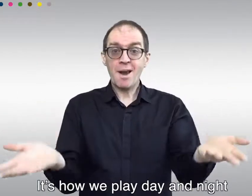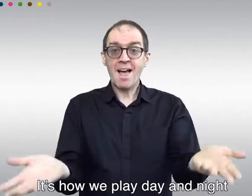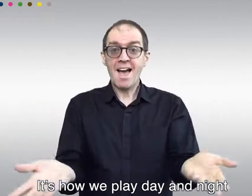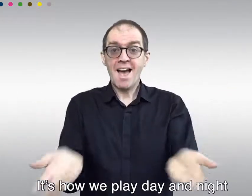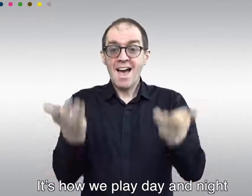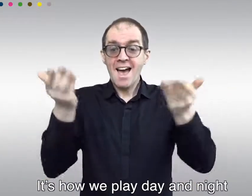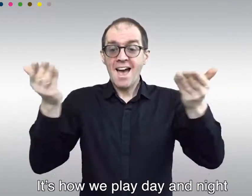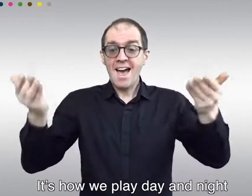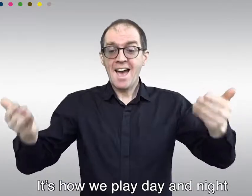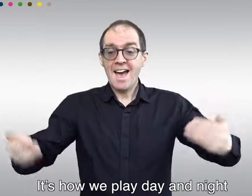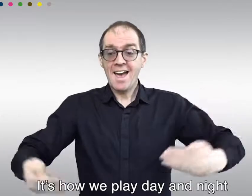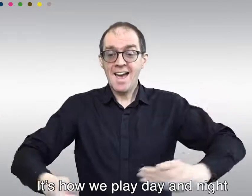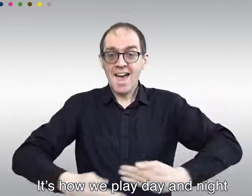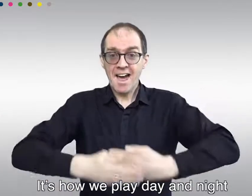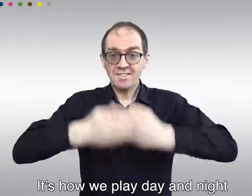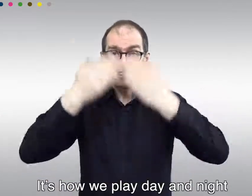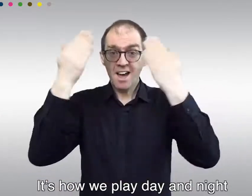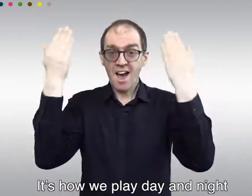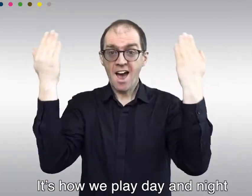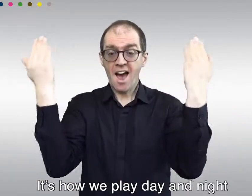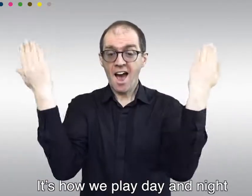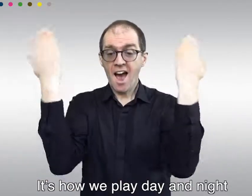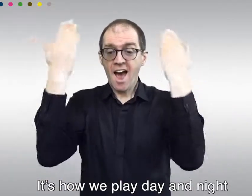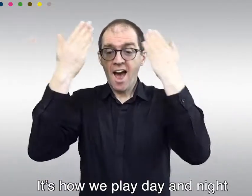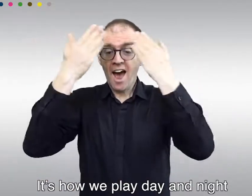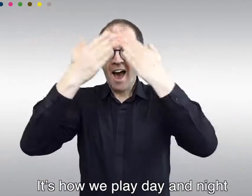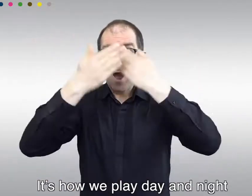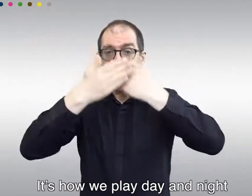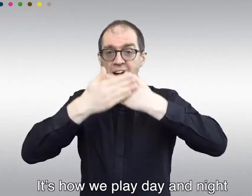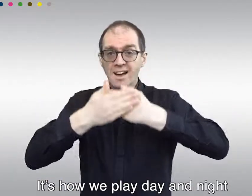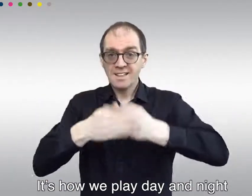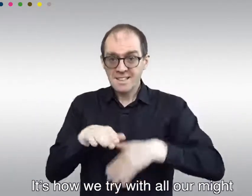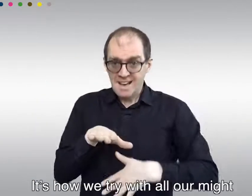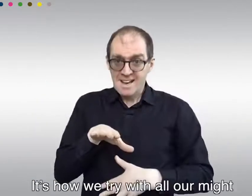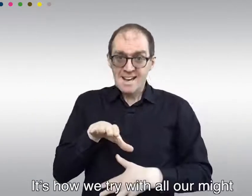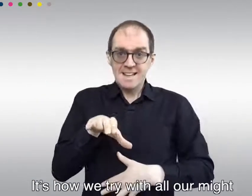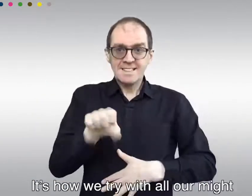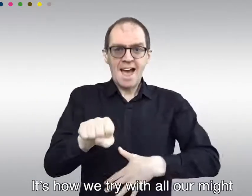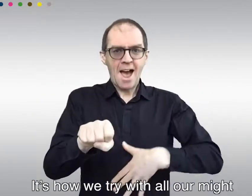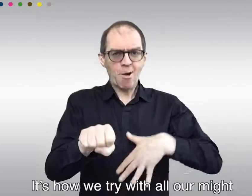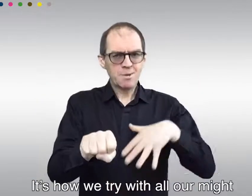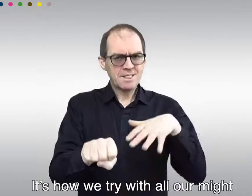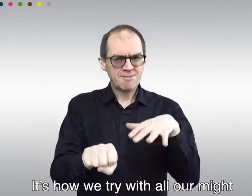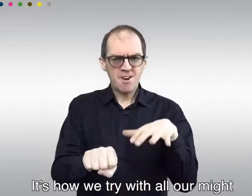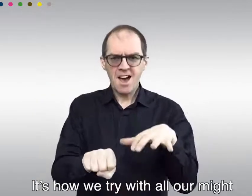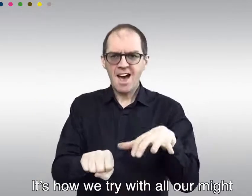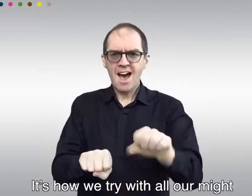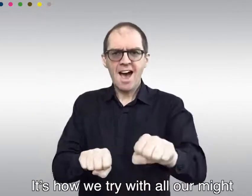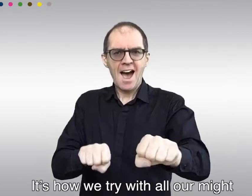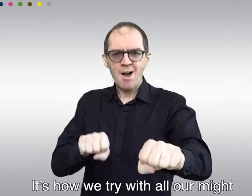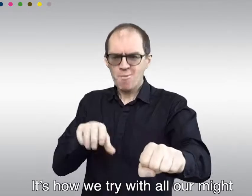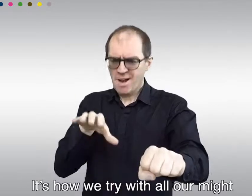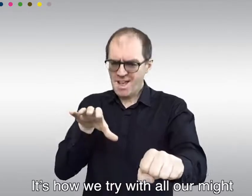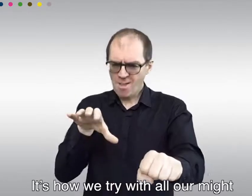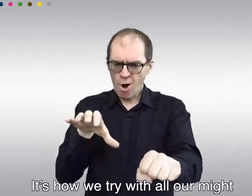day and night. It's how we try with all our